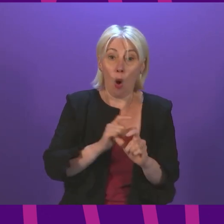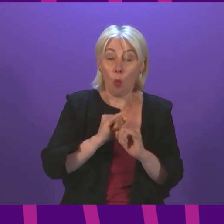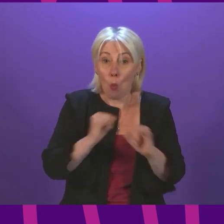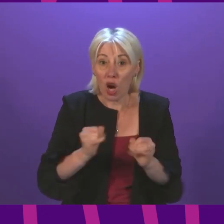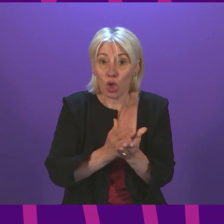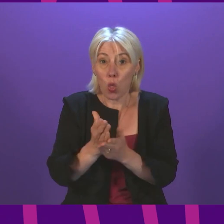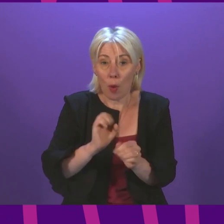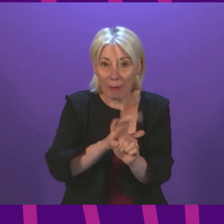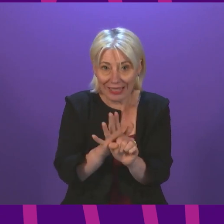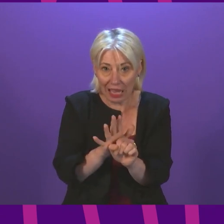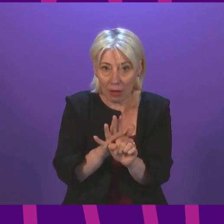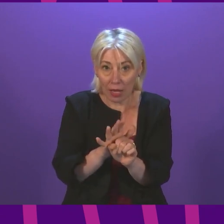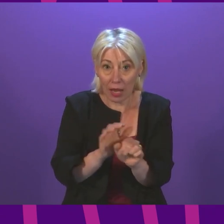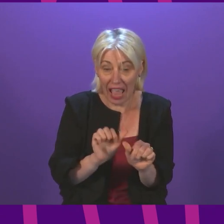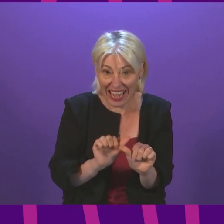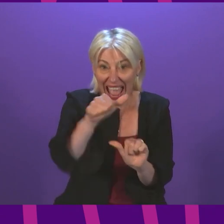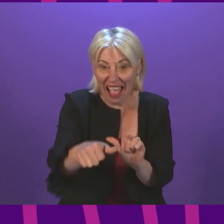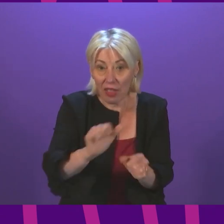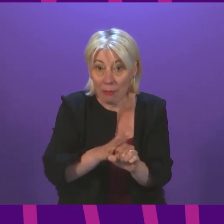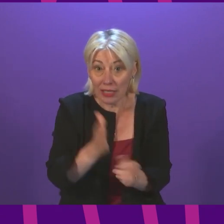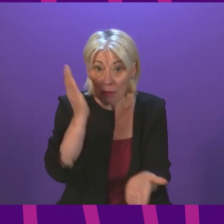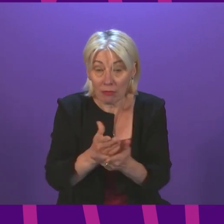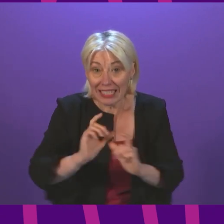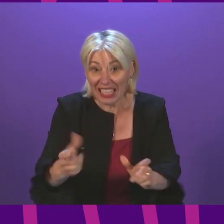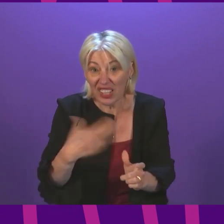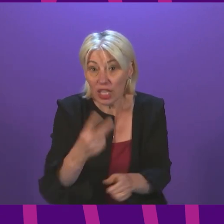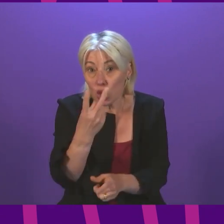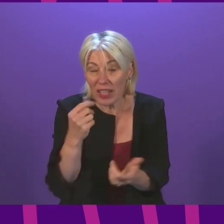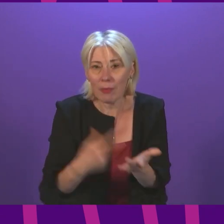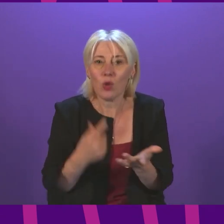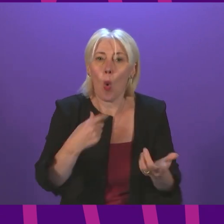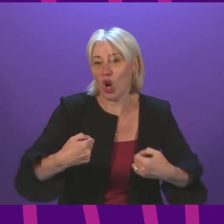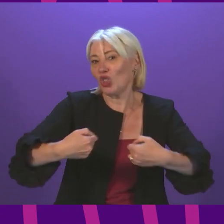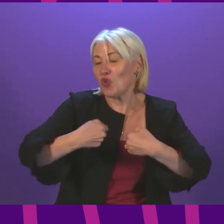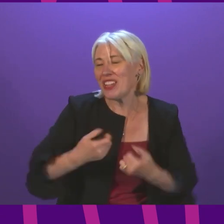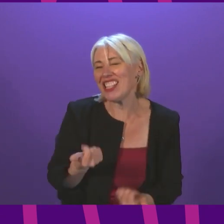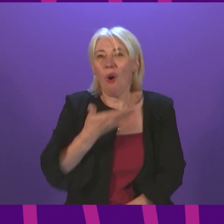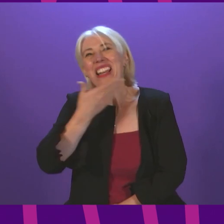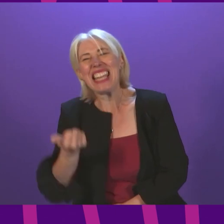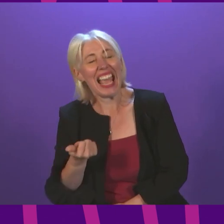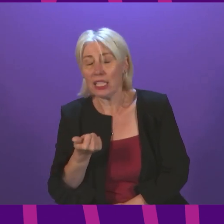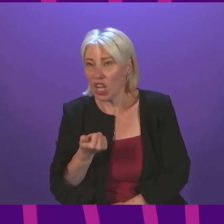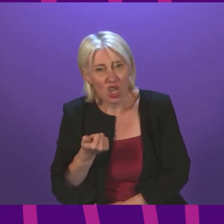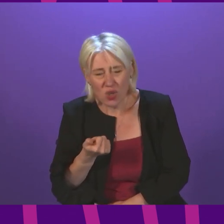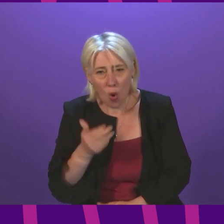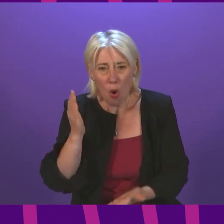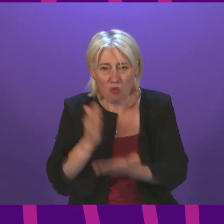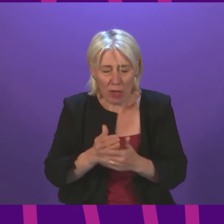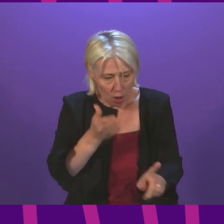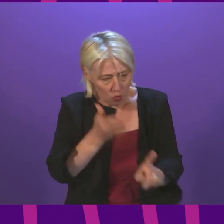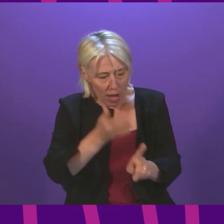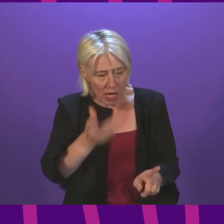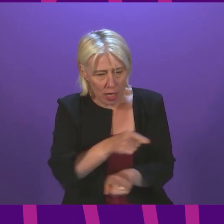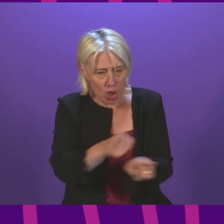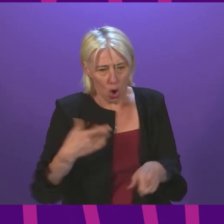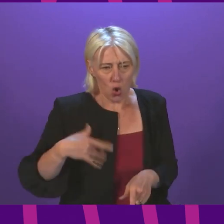people will still need that extra £20 after the pandemic. It was not a treat. It was a material recognition that people were being left to a life